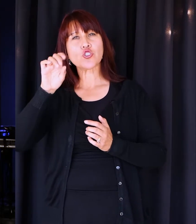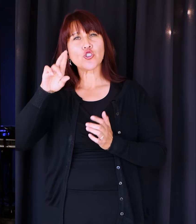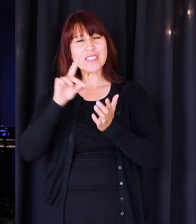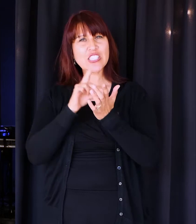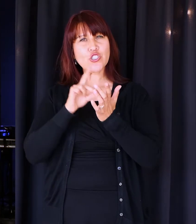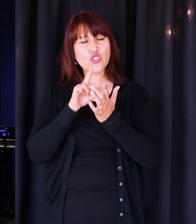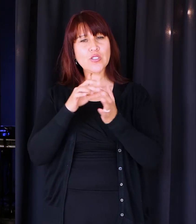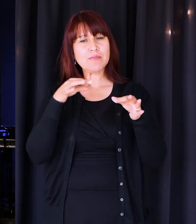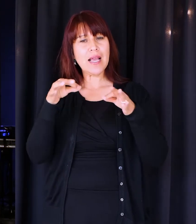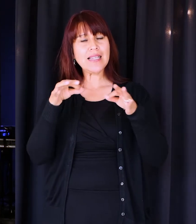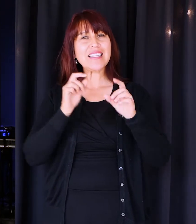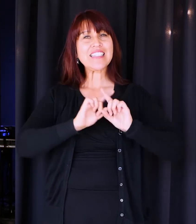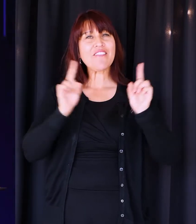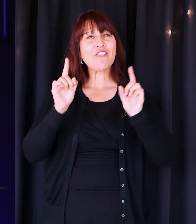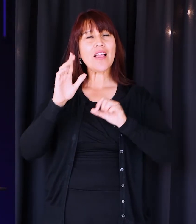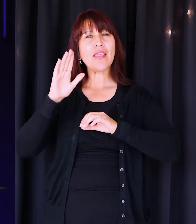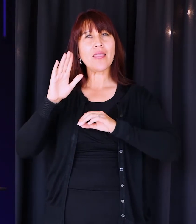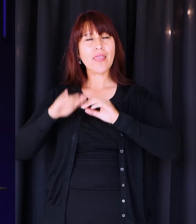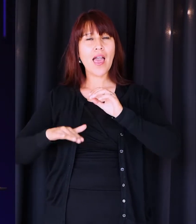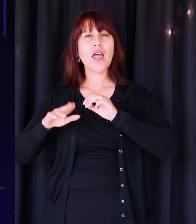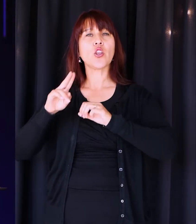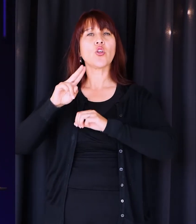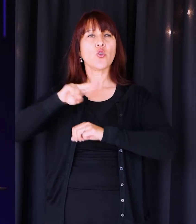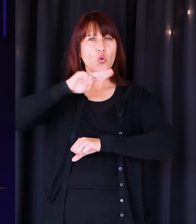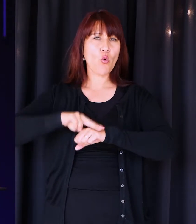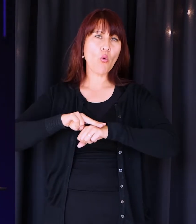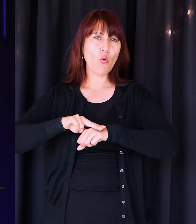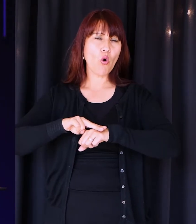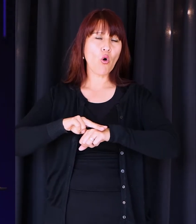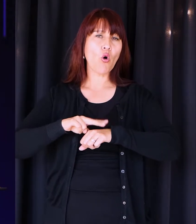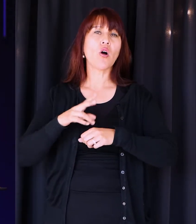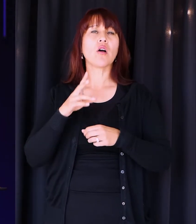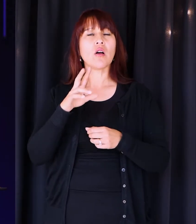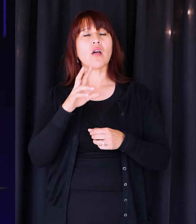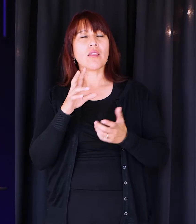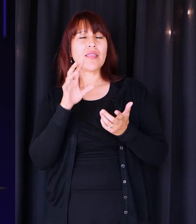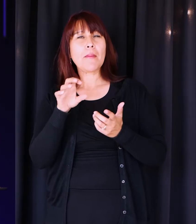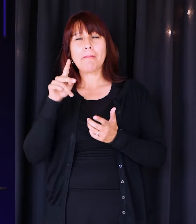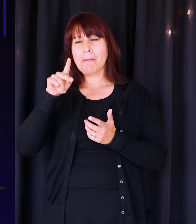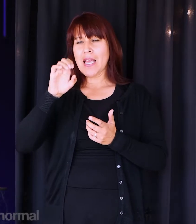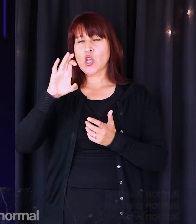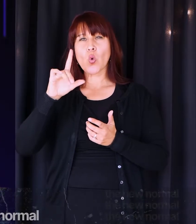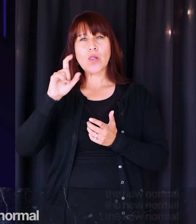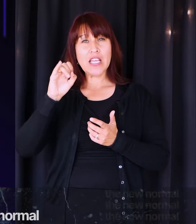different from the usual or the normal. Listen, peculiar is not normal. And